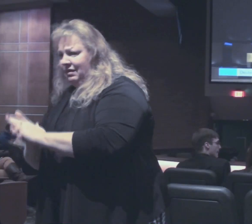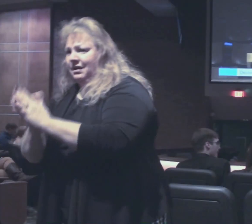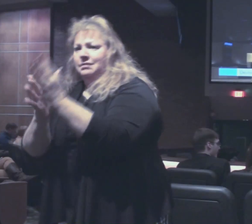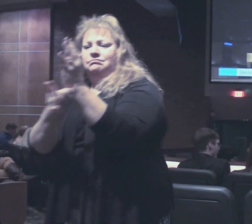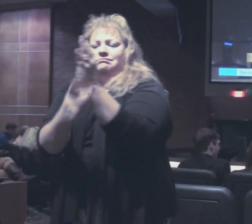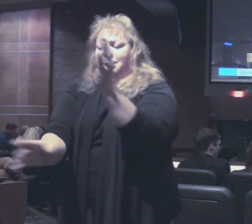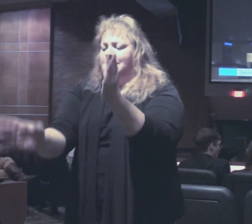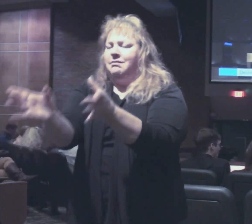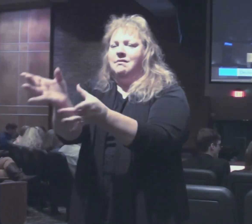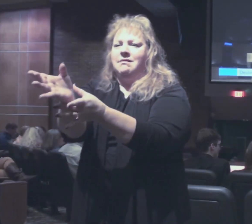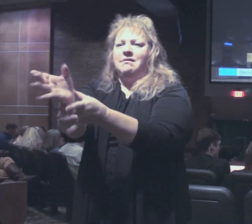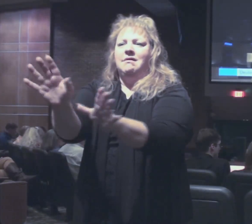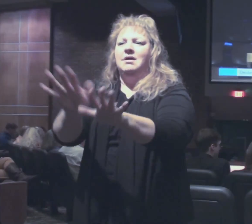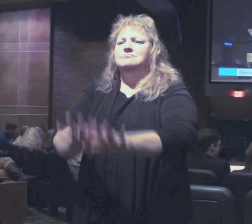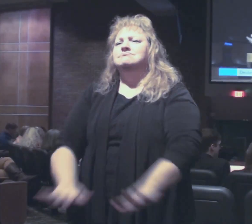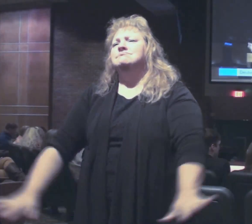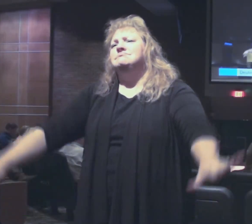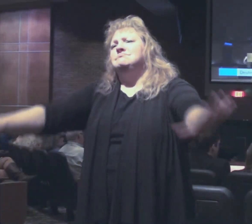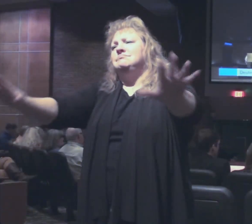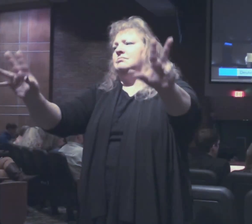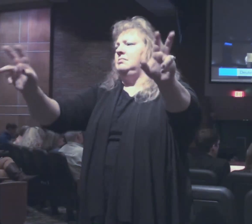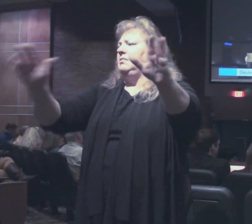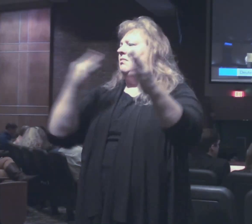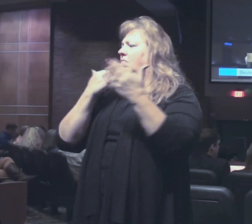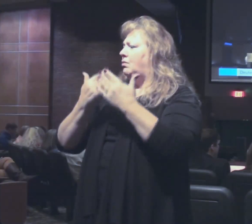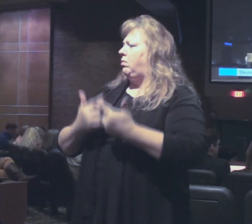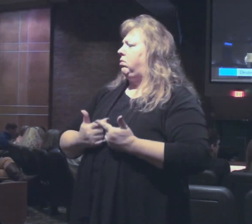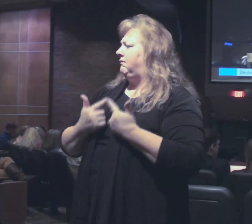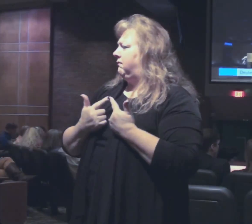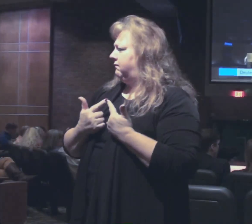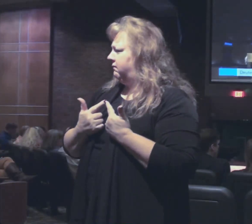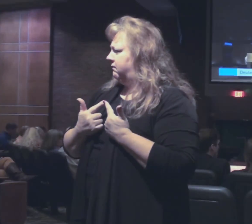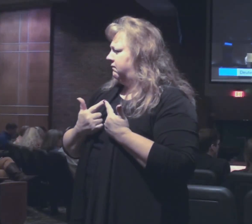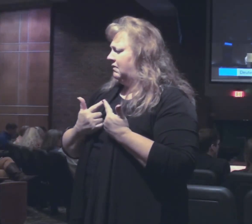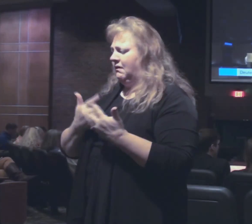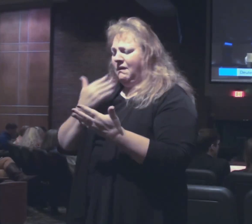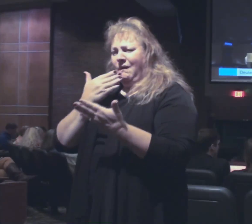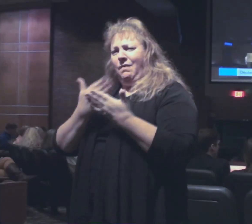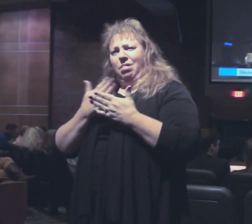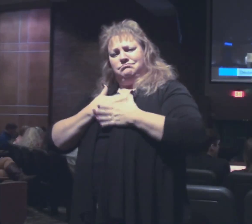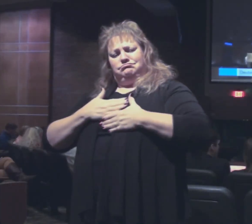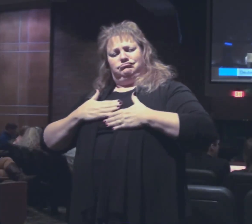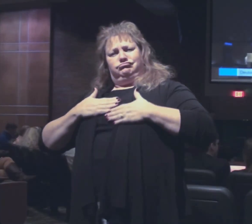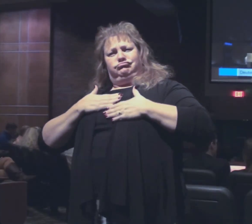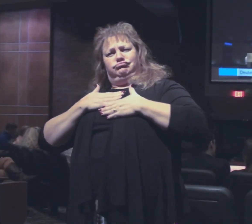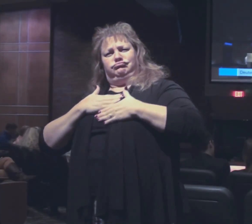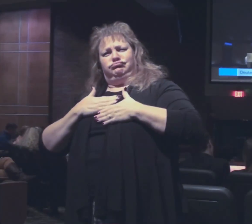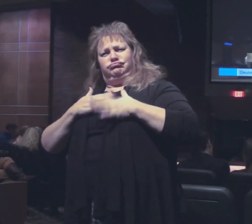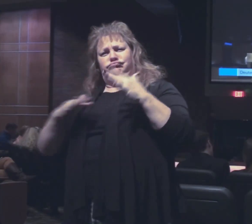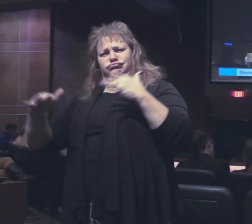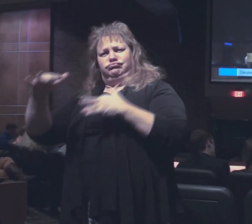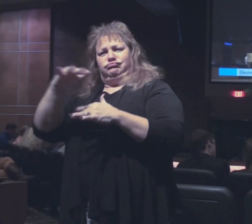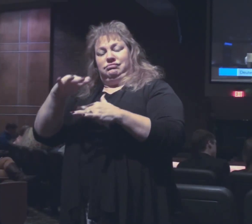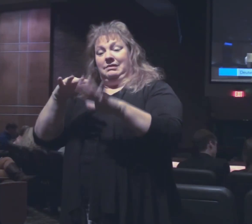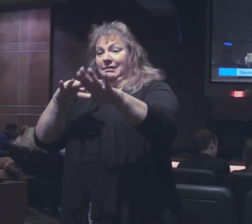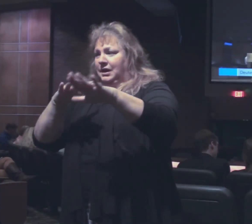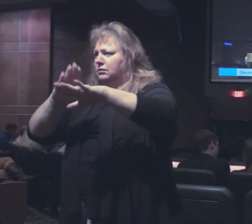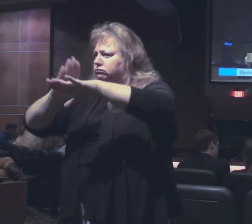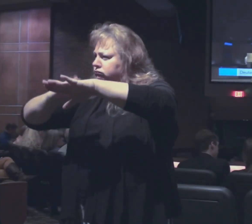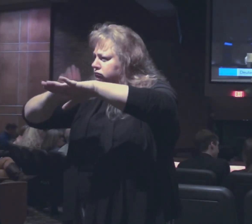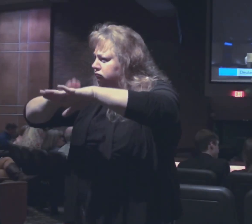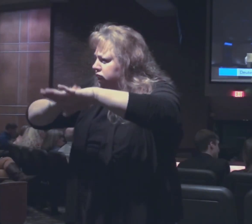We're going to talk about the good life. Many good things do enjoy. enjoy. Now, beware